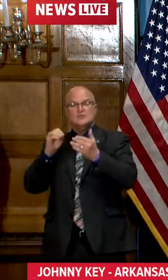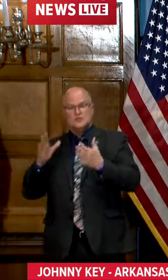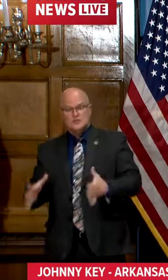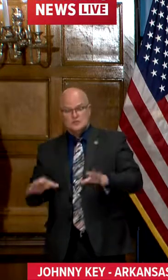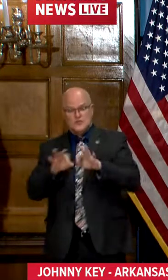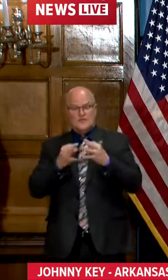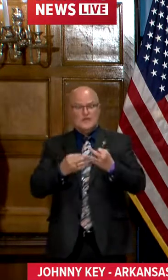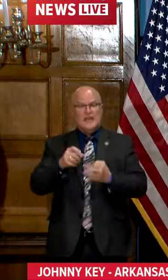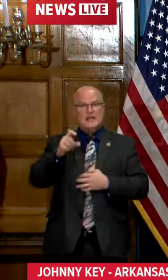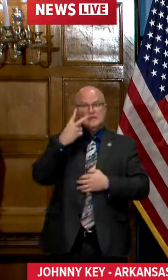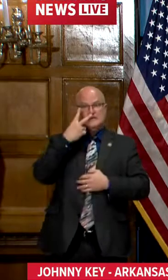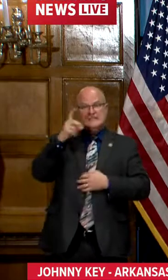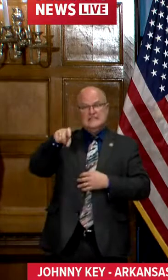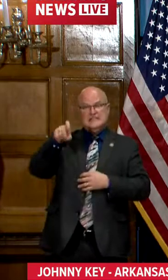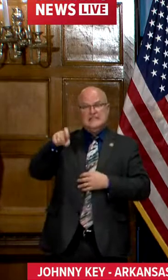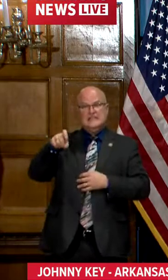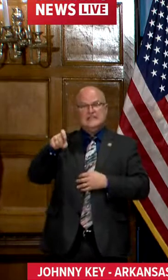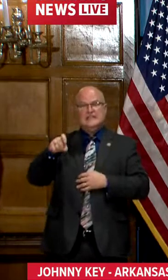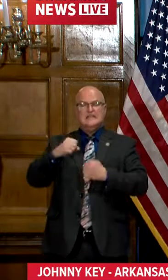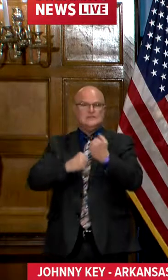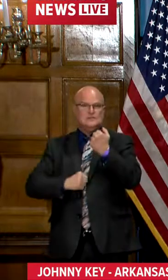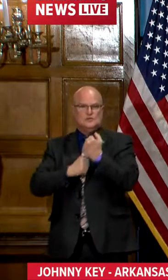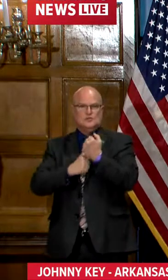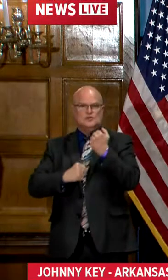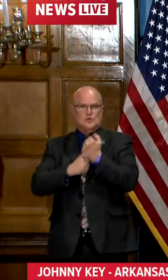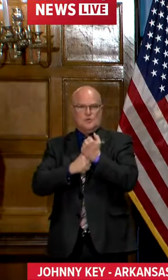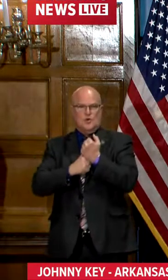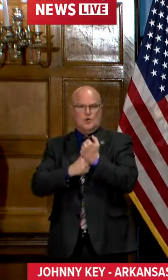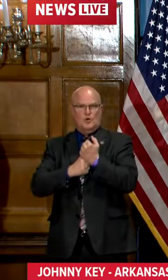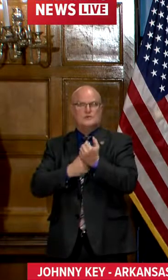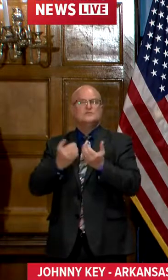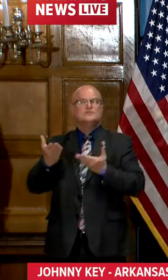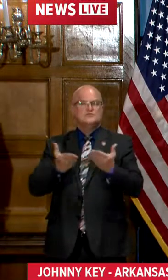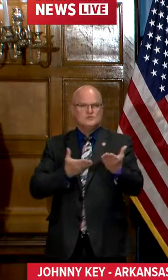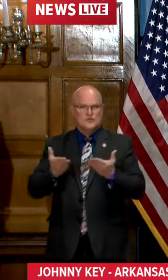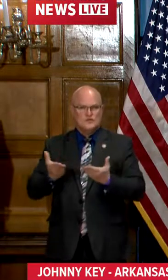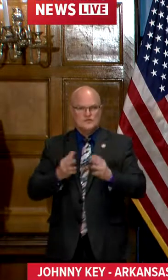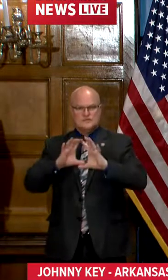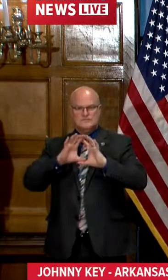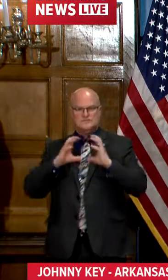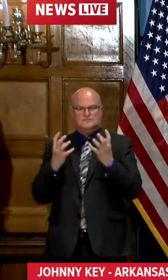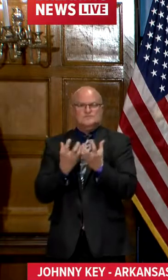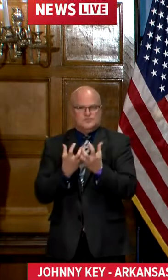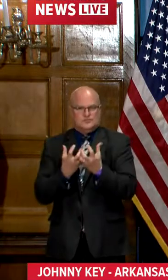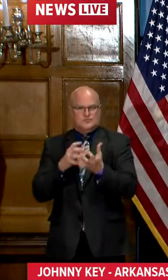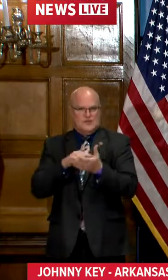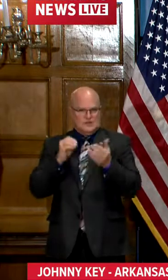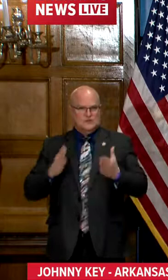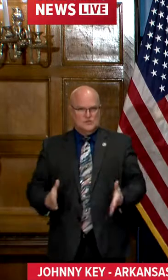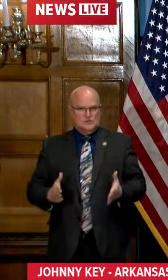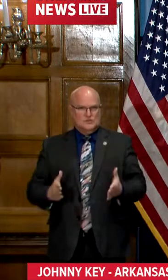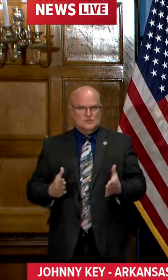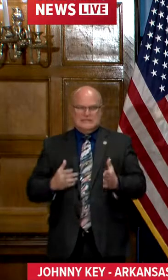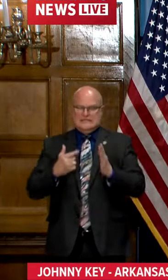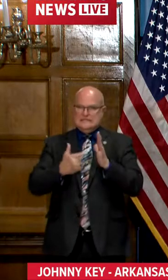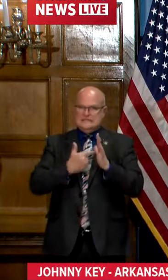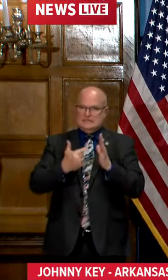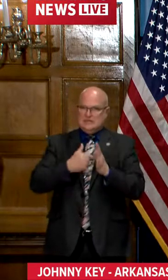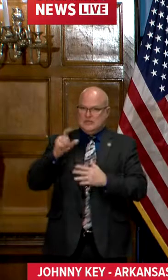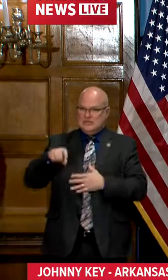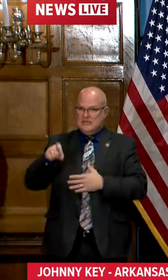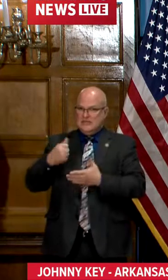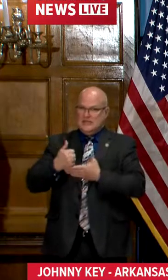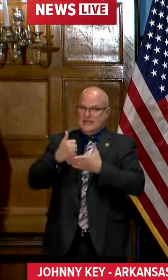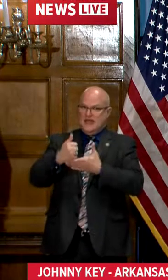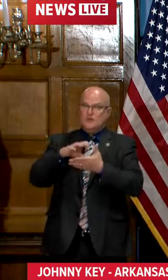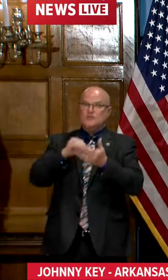in needs of need of wraparound supports or support services that sometimes are needed to